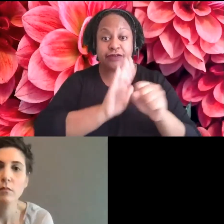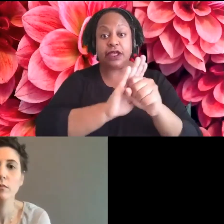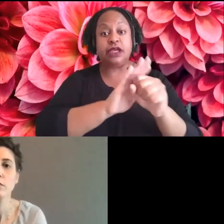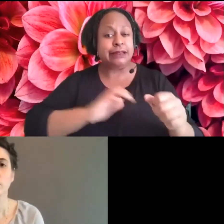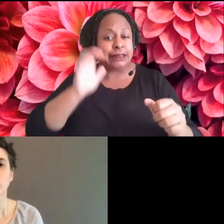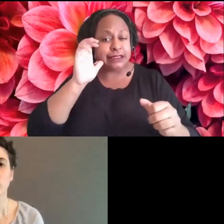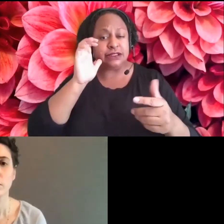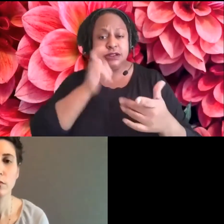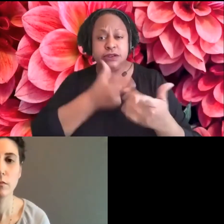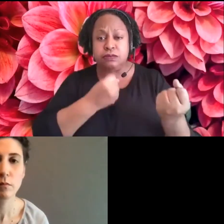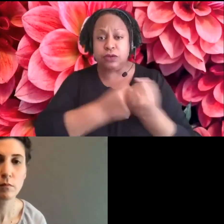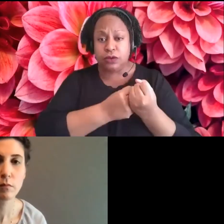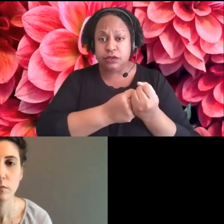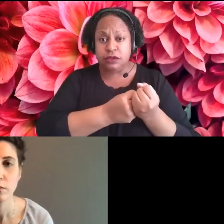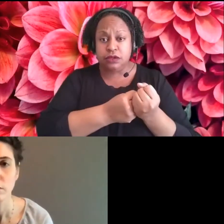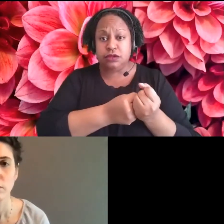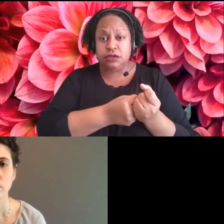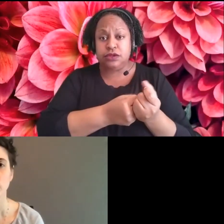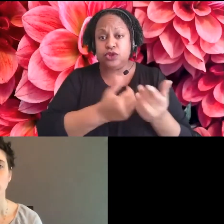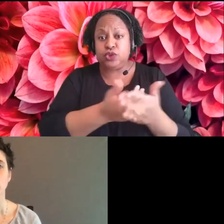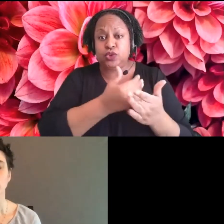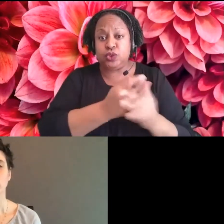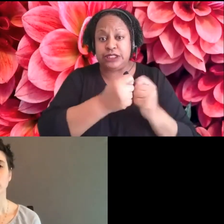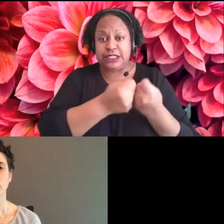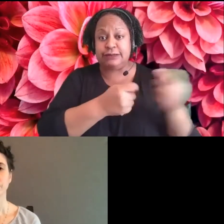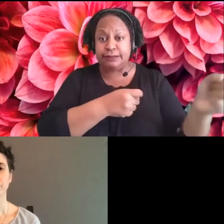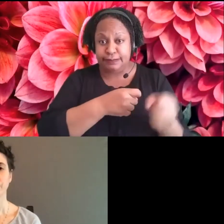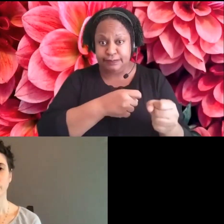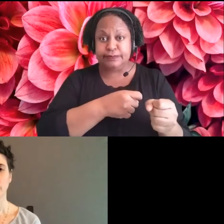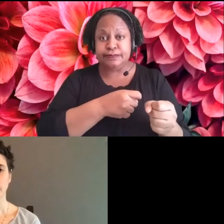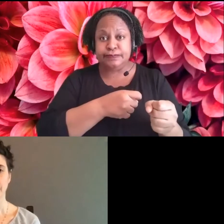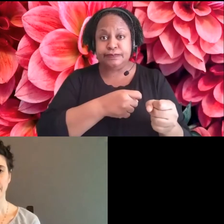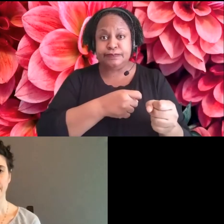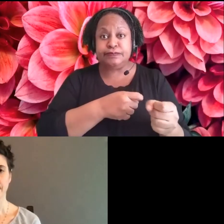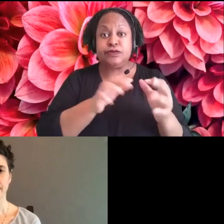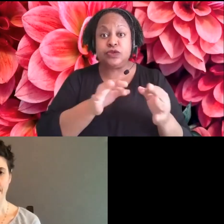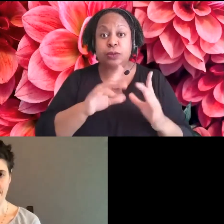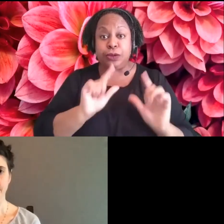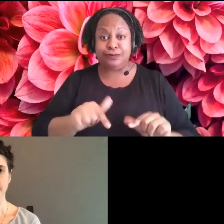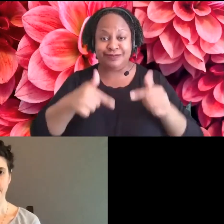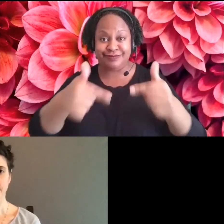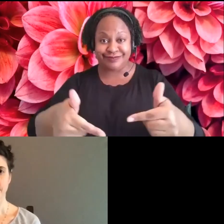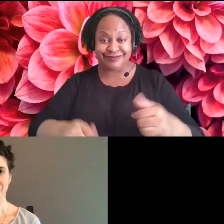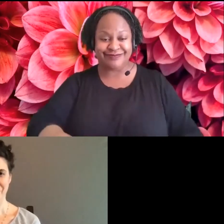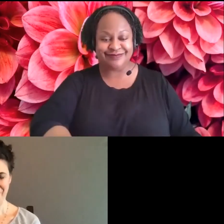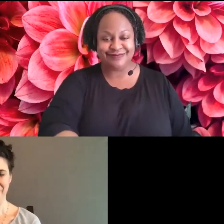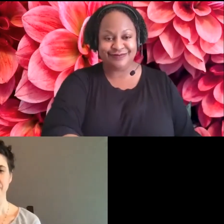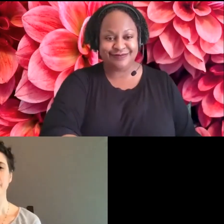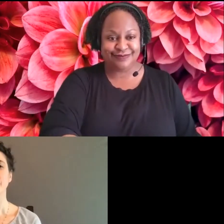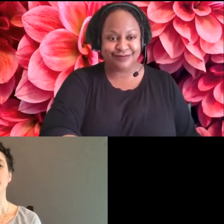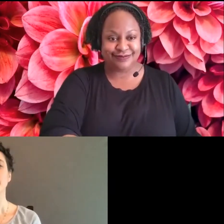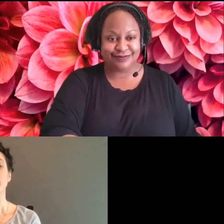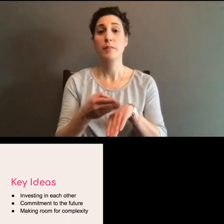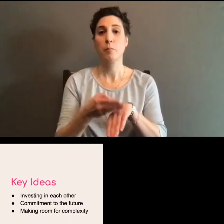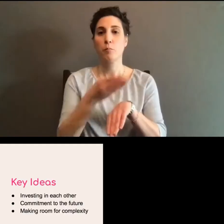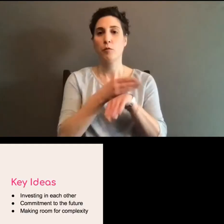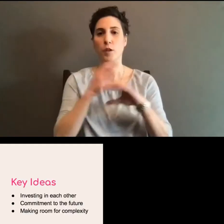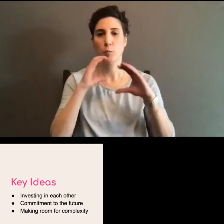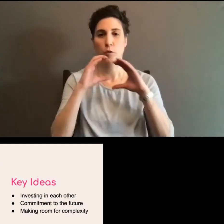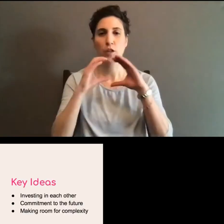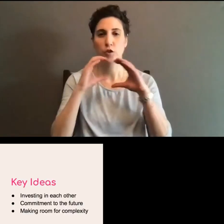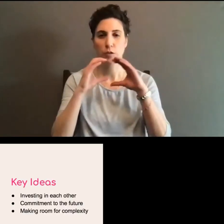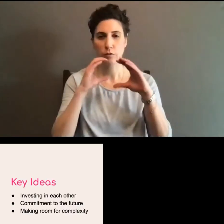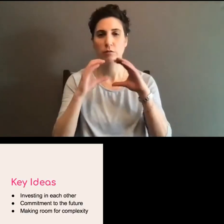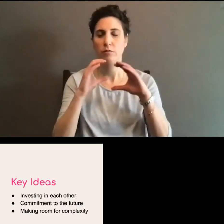member. Um, improving communication. This is also a point of access and it does mean upping the game a little bit